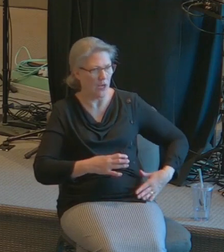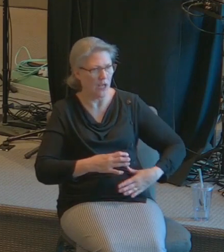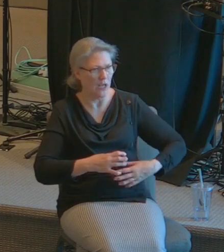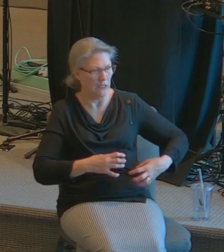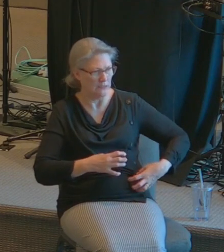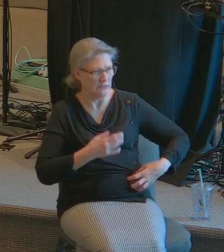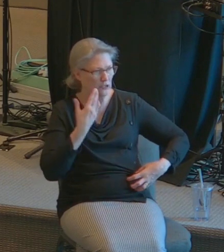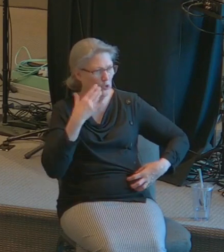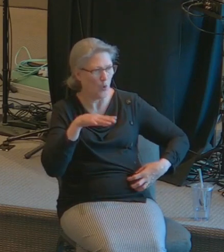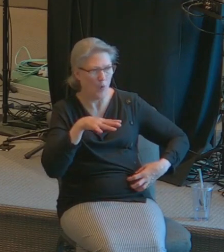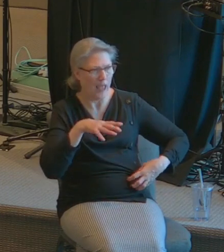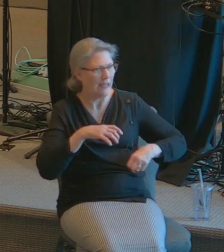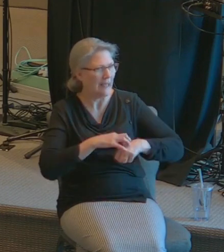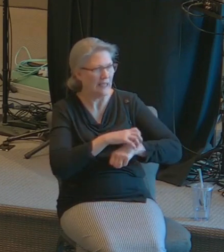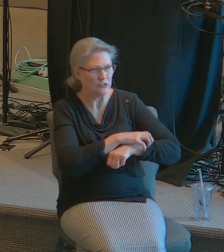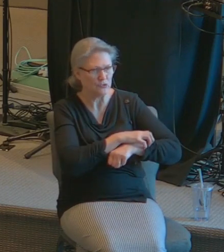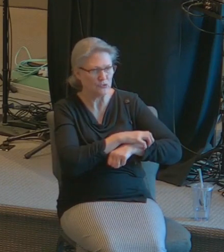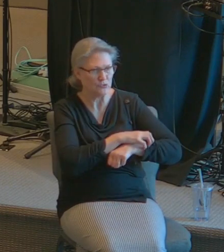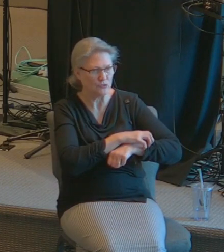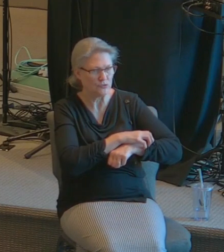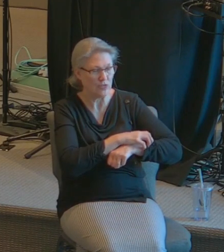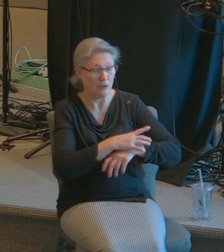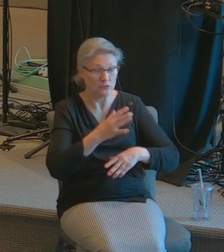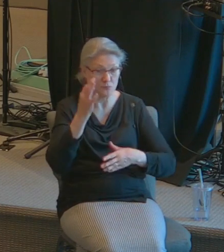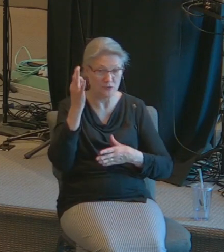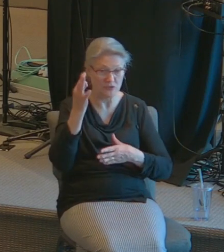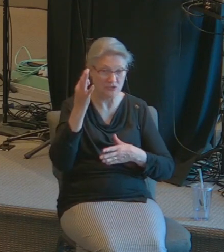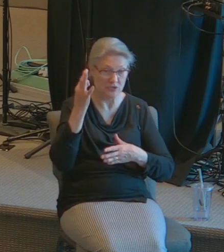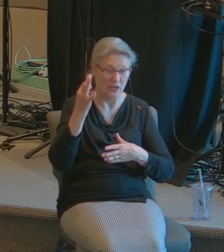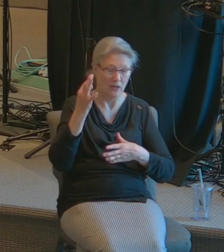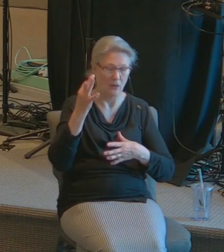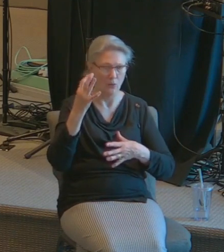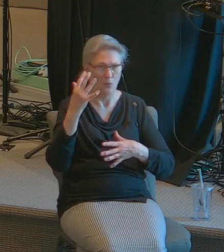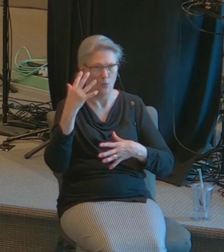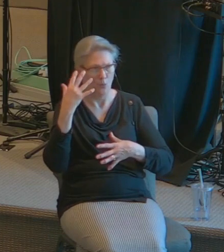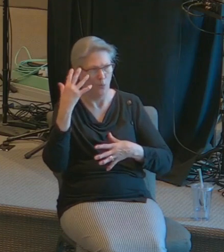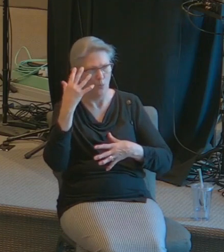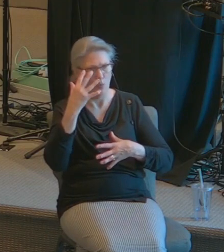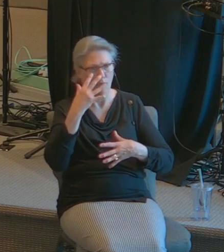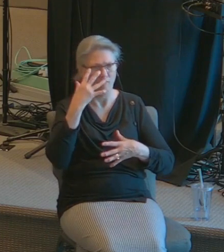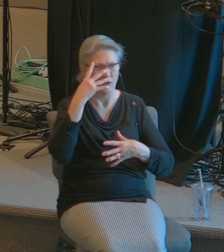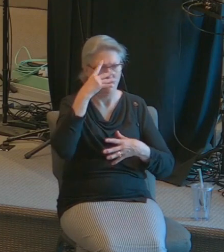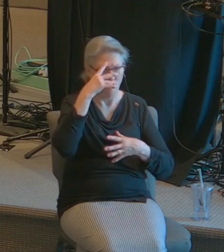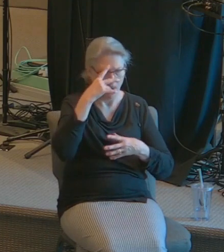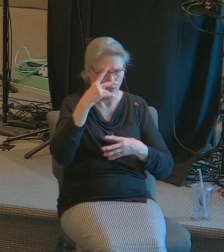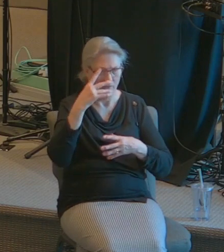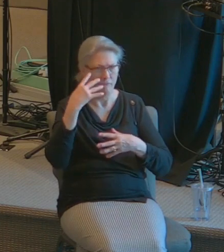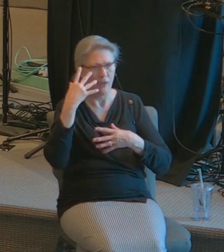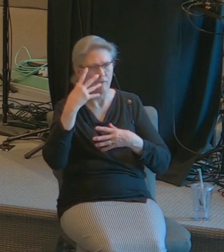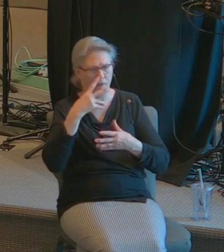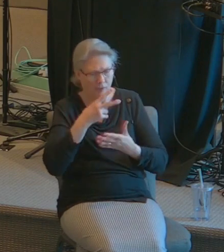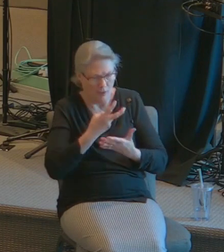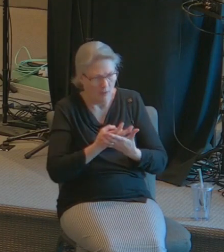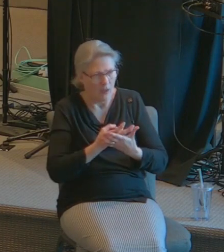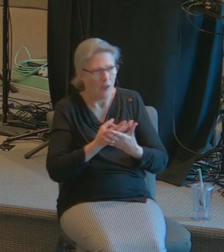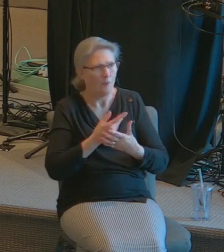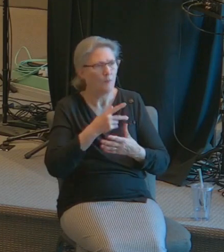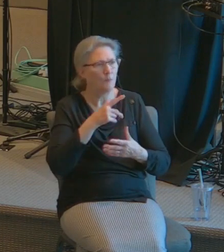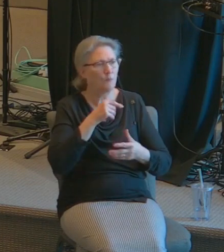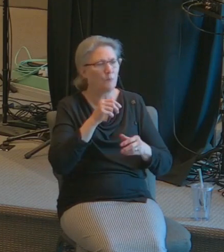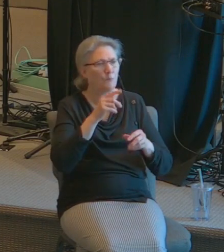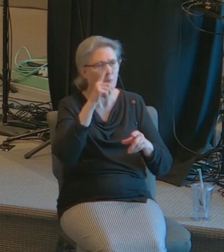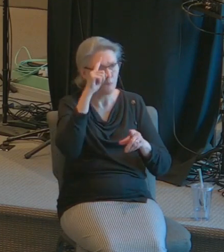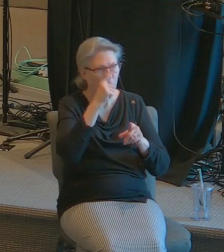did not know and I was preaching and suddenly I began to faint in the spirit brother Williams you caught me